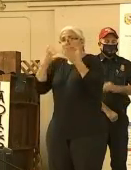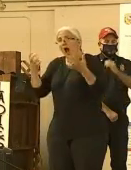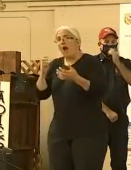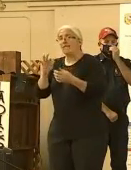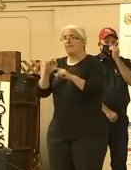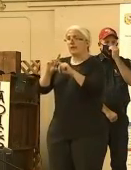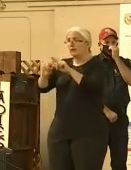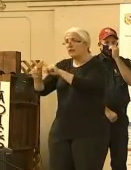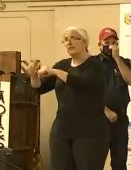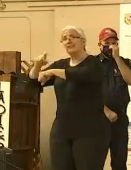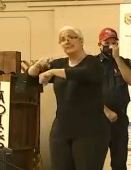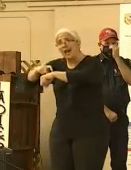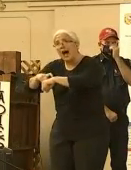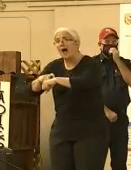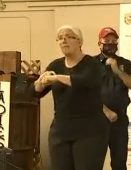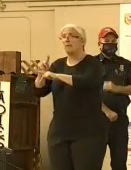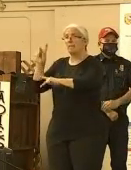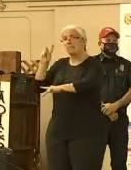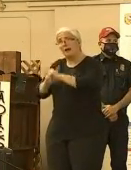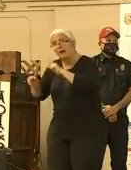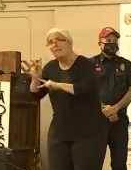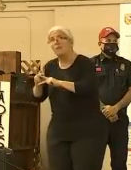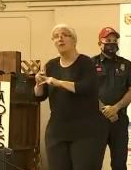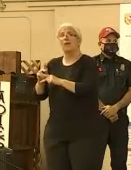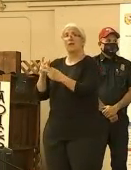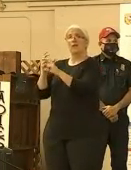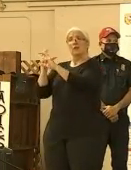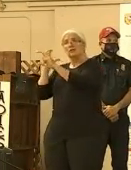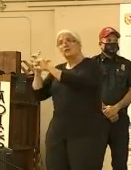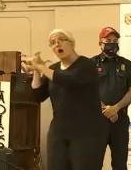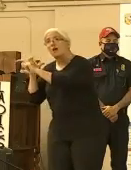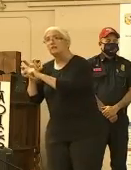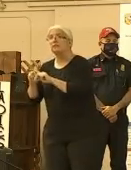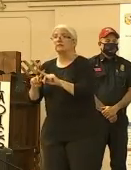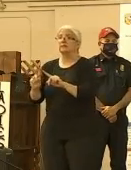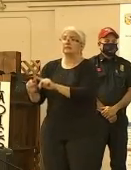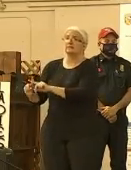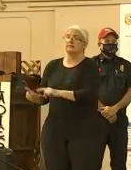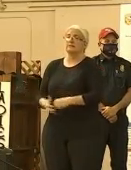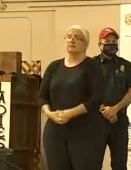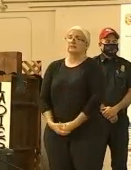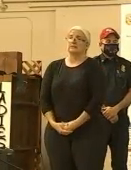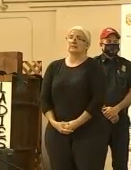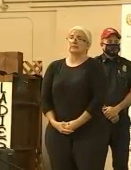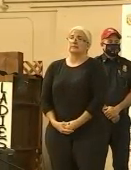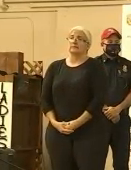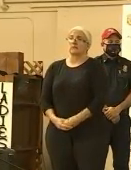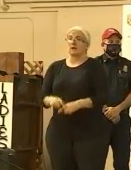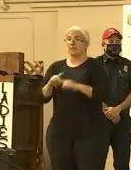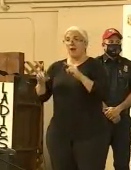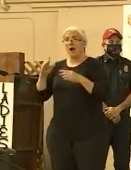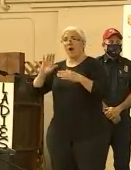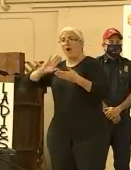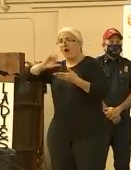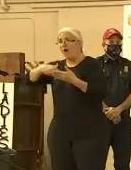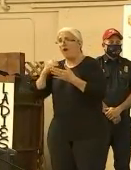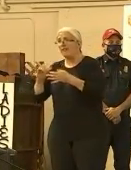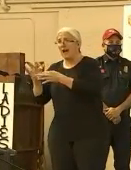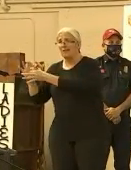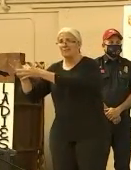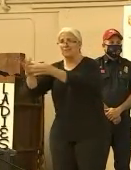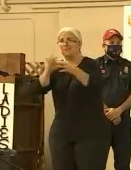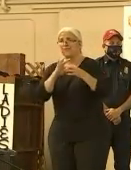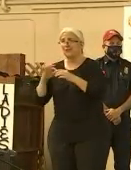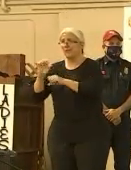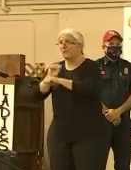One thing, again, though, I keep saying is the cooperative effort and the cooperative communication that we have is the only way we get